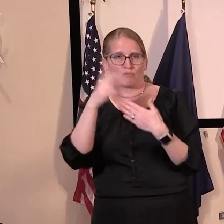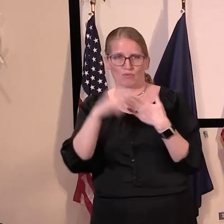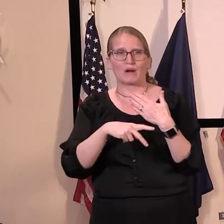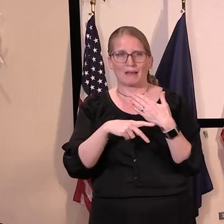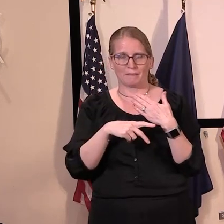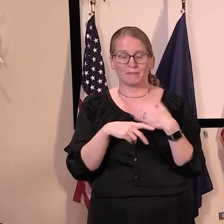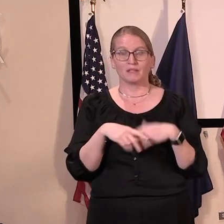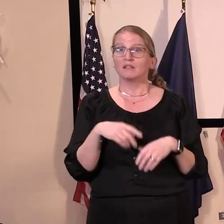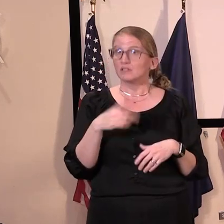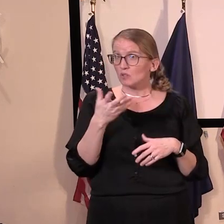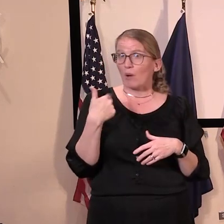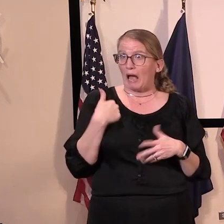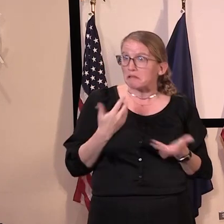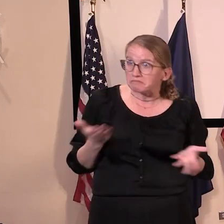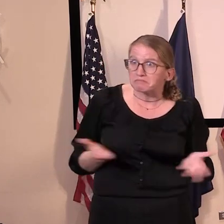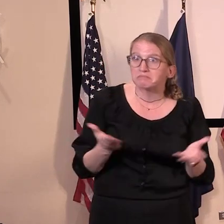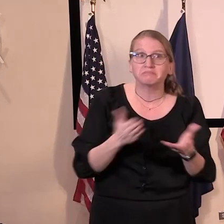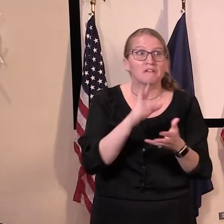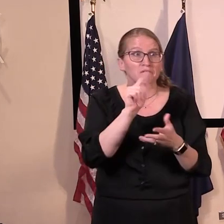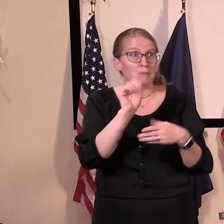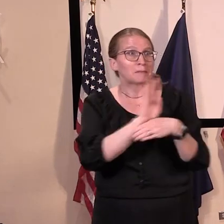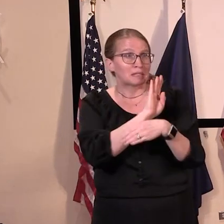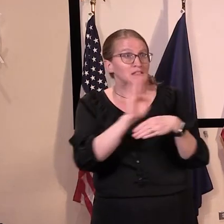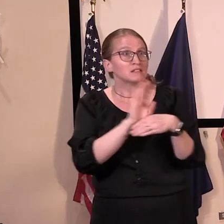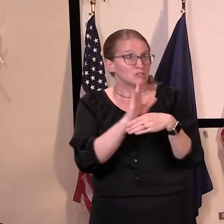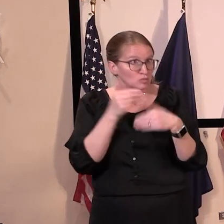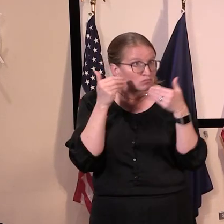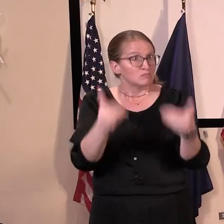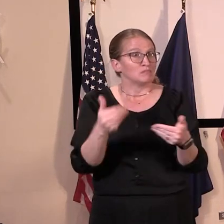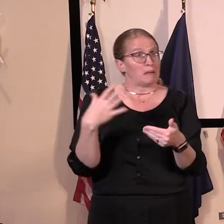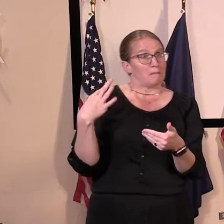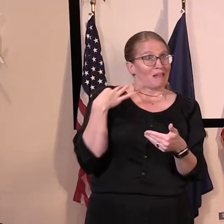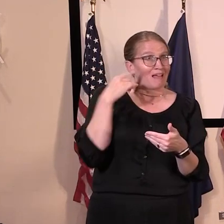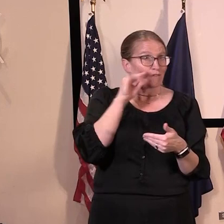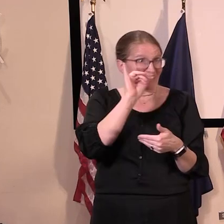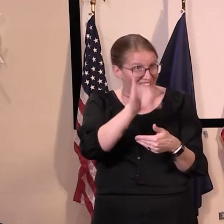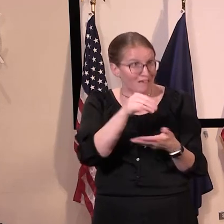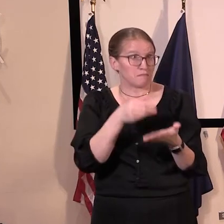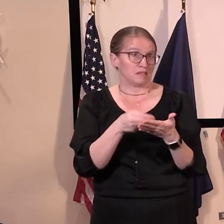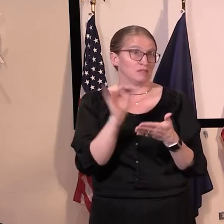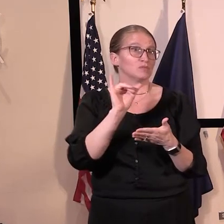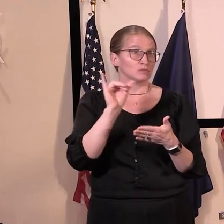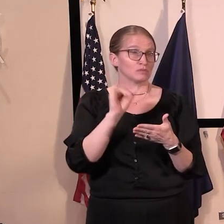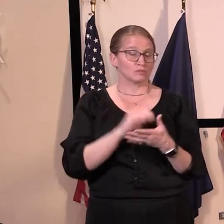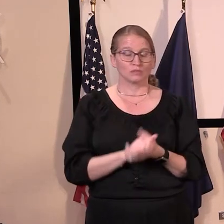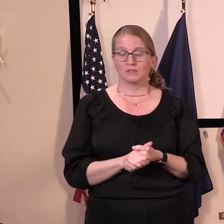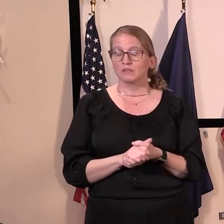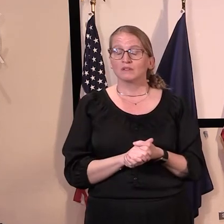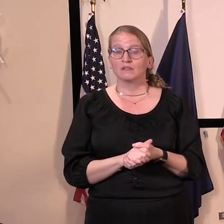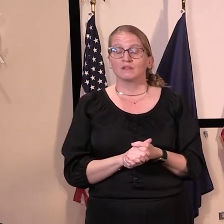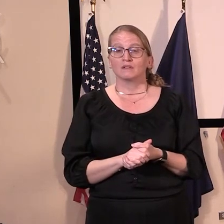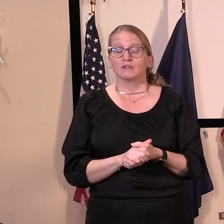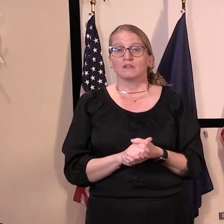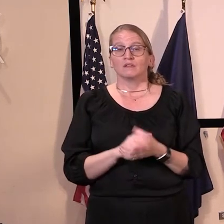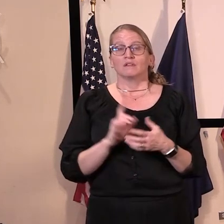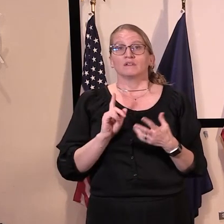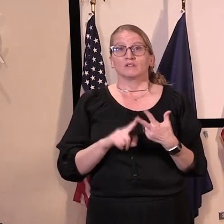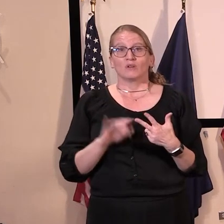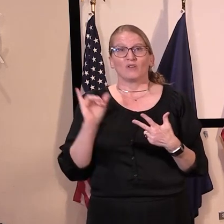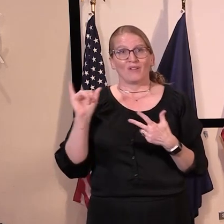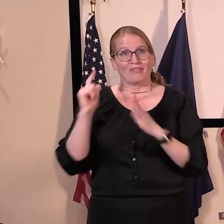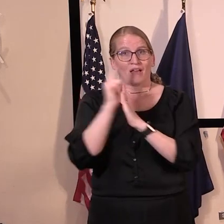encourage Vermont businesses to make those applications. The legislation specifically authorizes